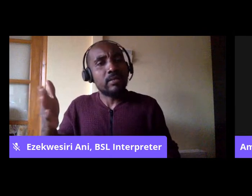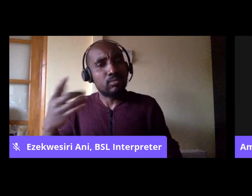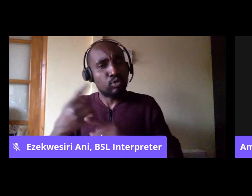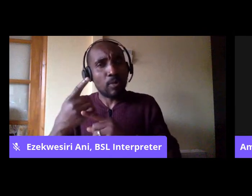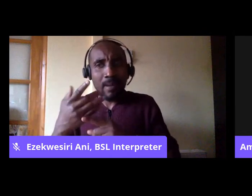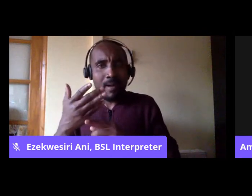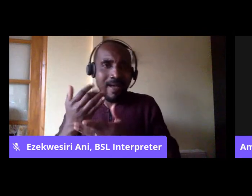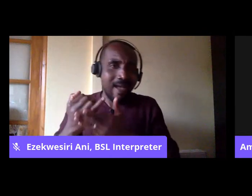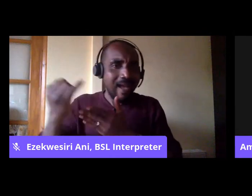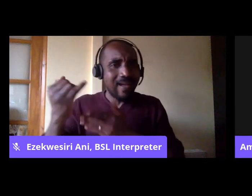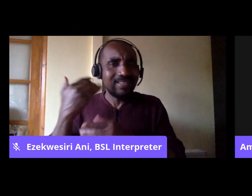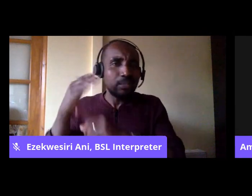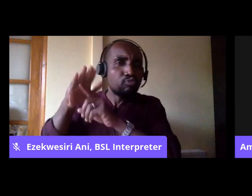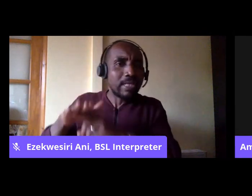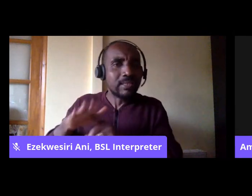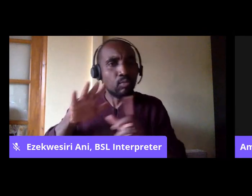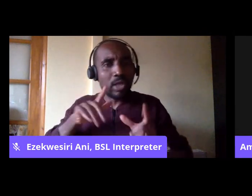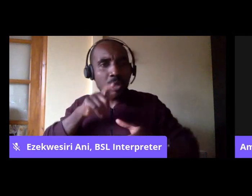have to be not just spoken.